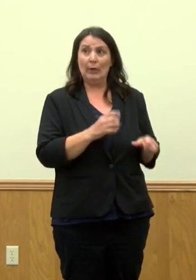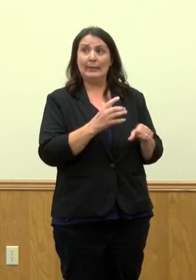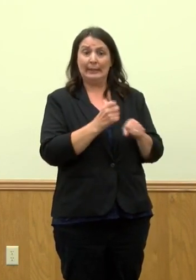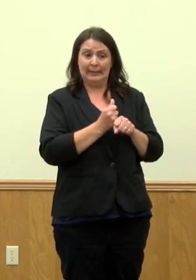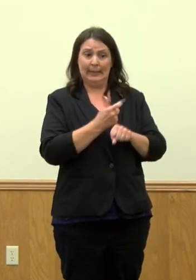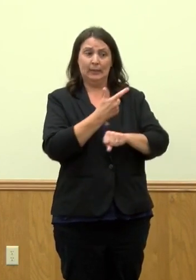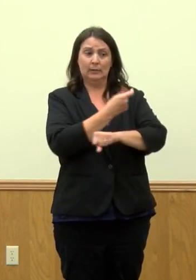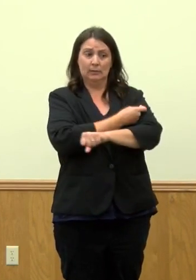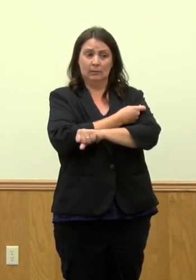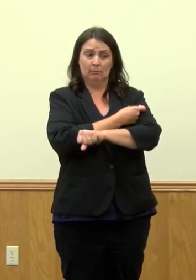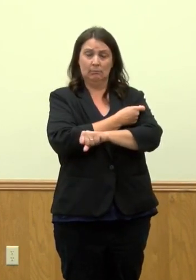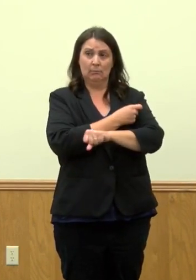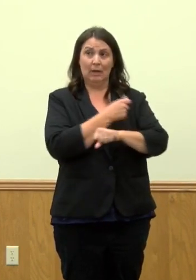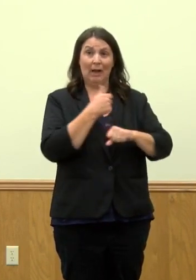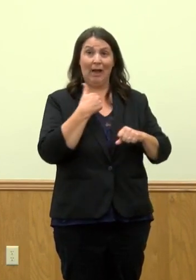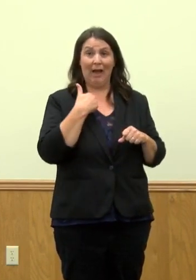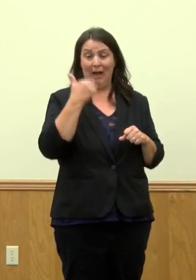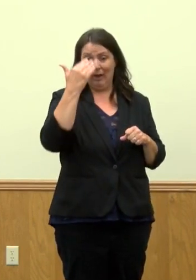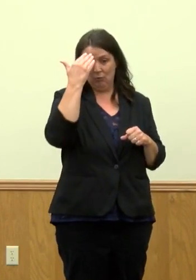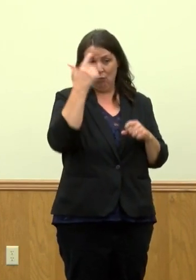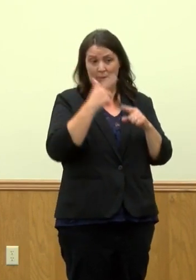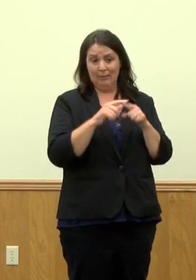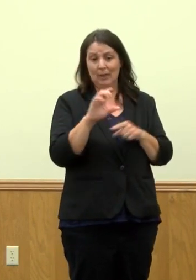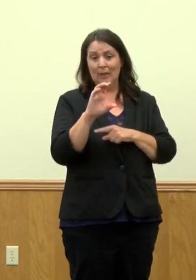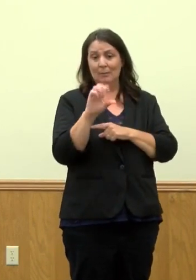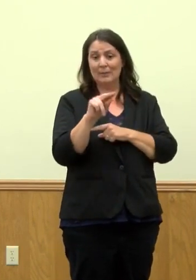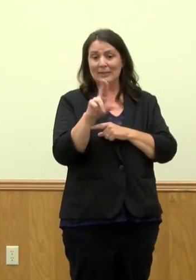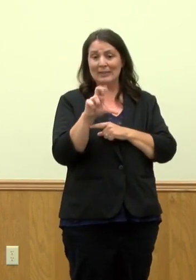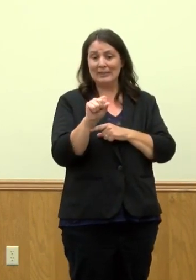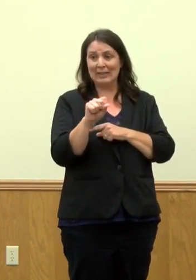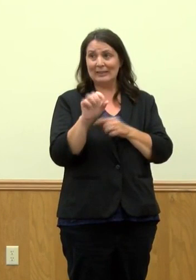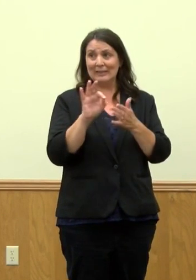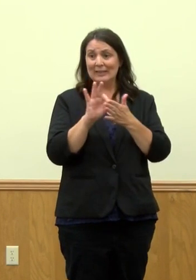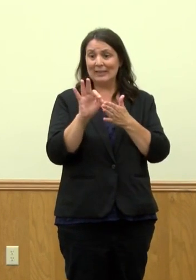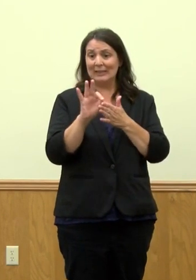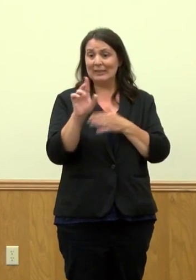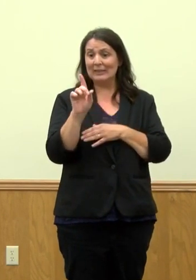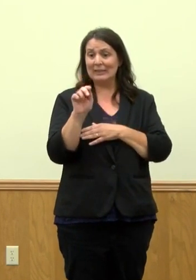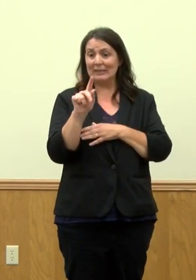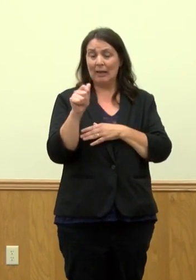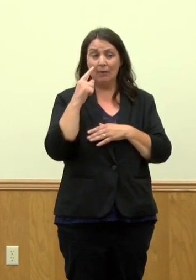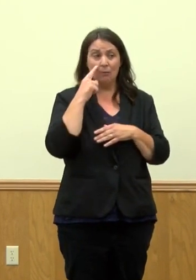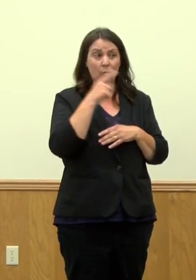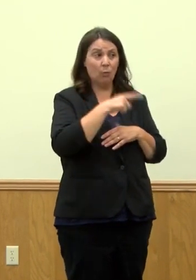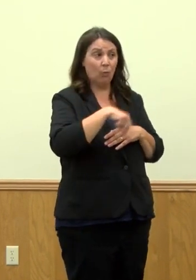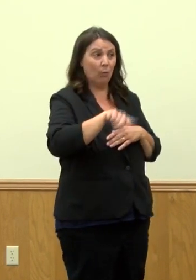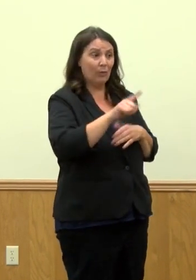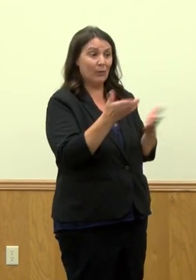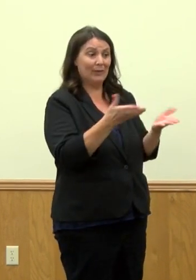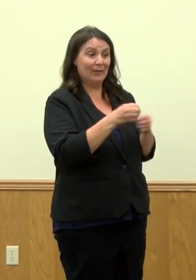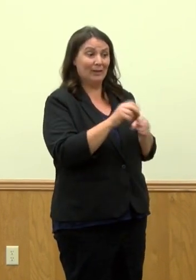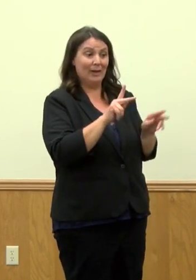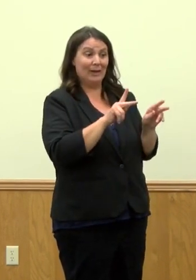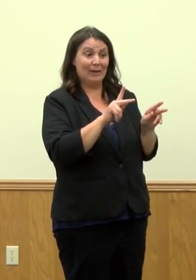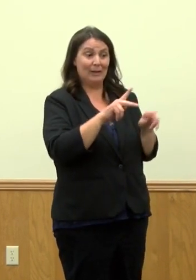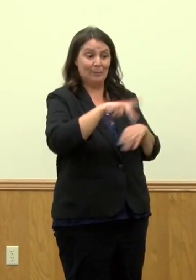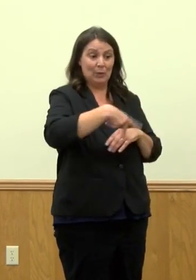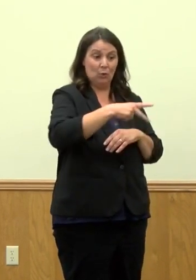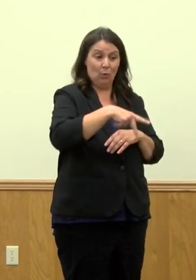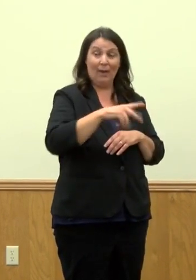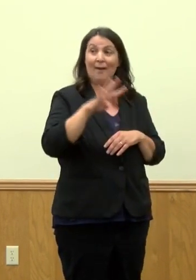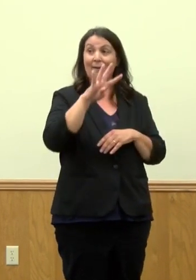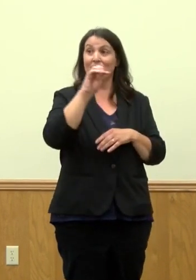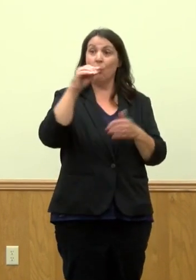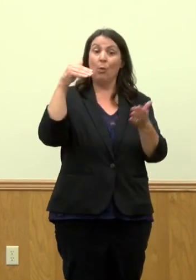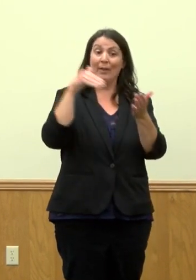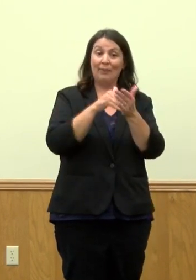I know from just census data about the 180,000 individuals that are considered Peoria County residents, about 40,000 are under the